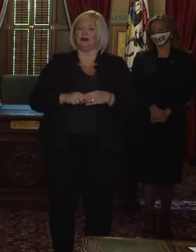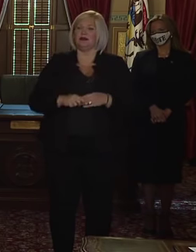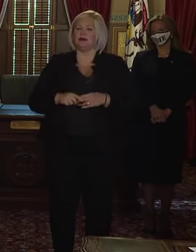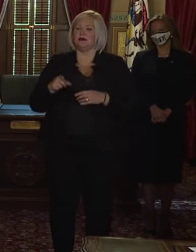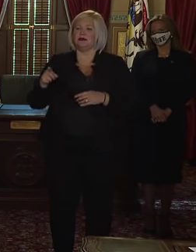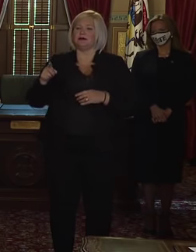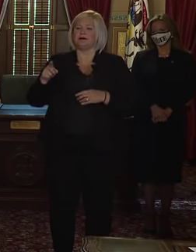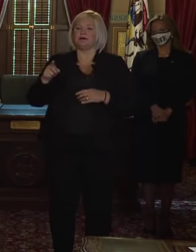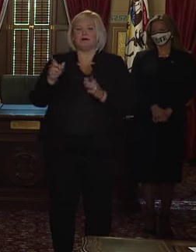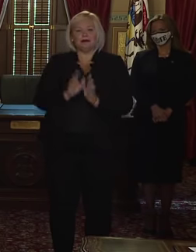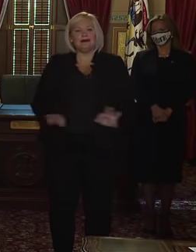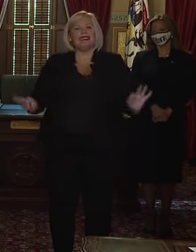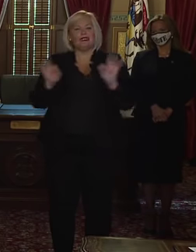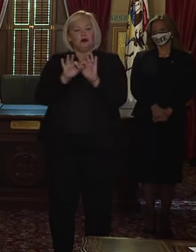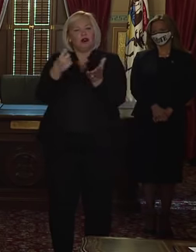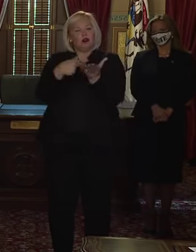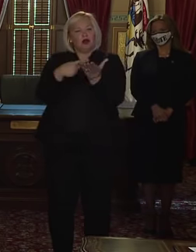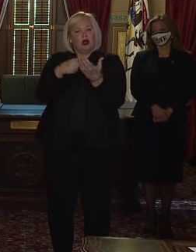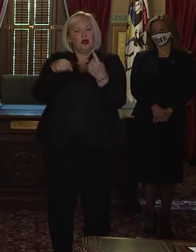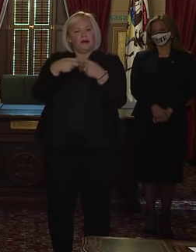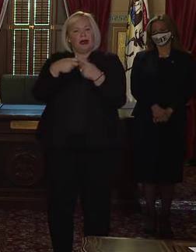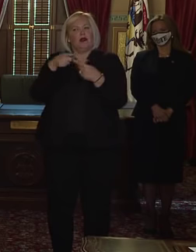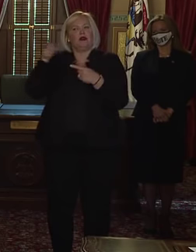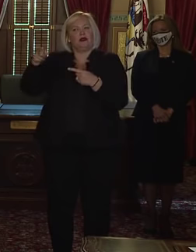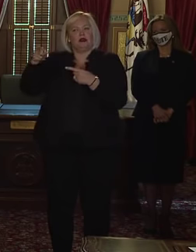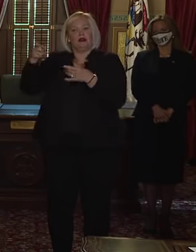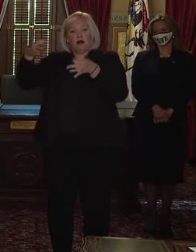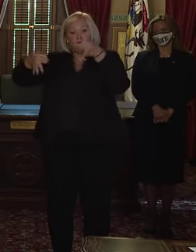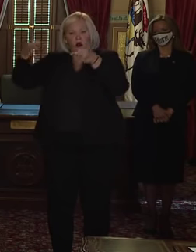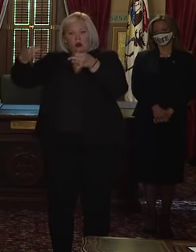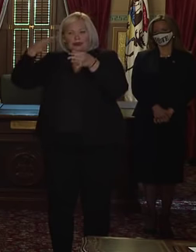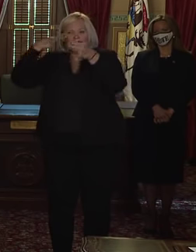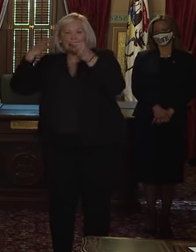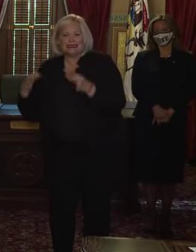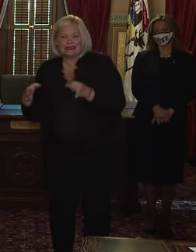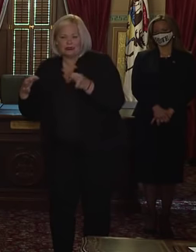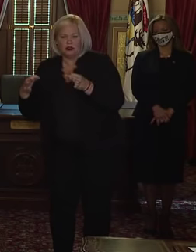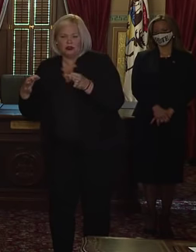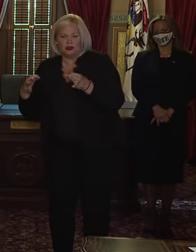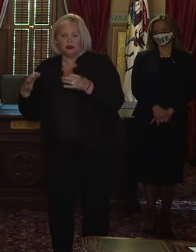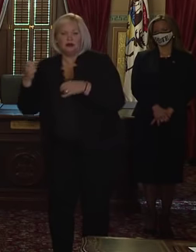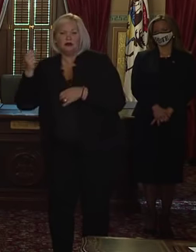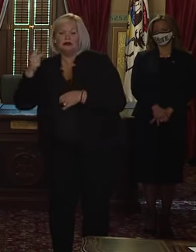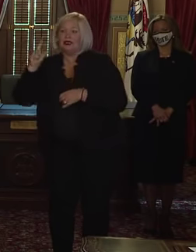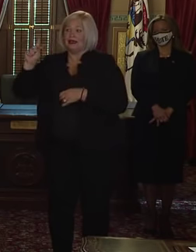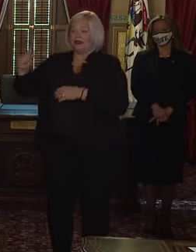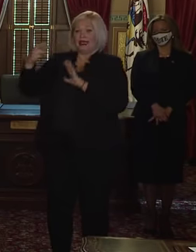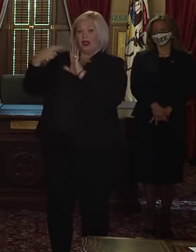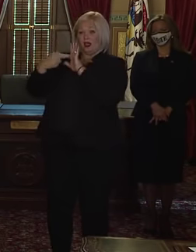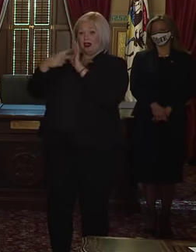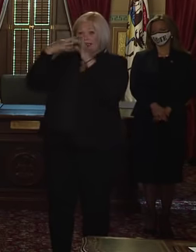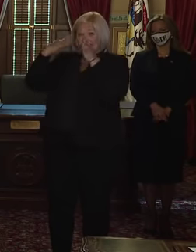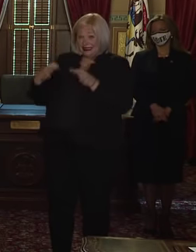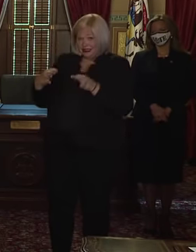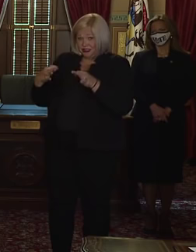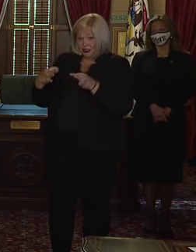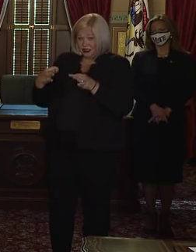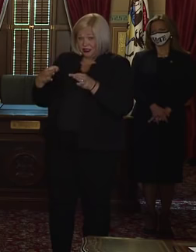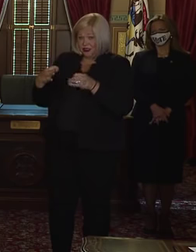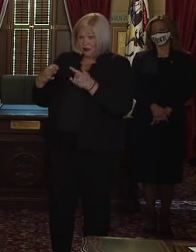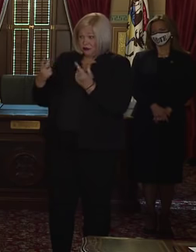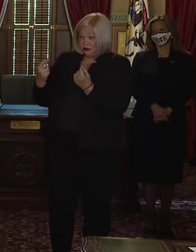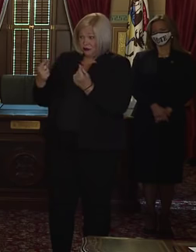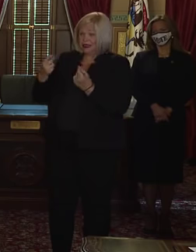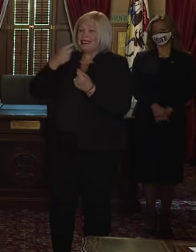what the Supreme Court ruled. All right, in the text of their ruling, it says, my